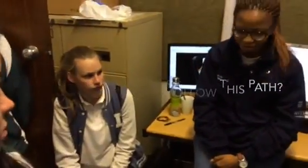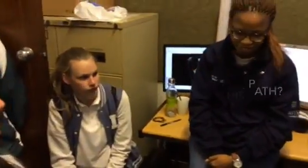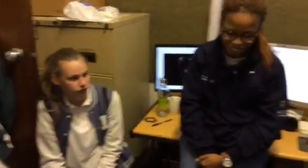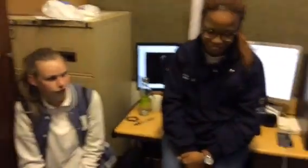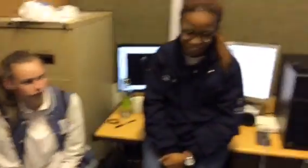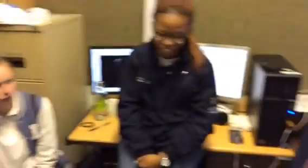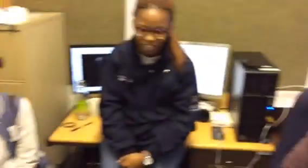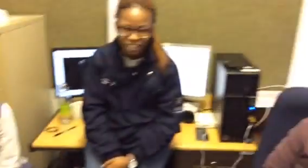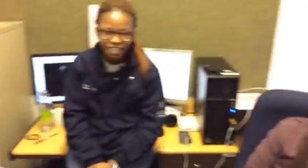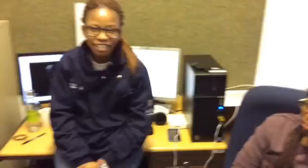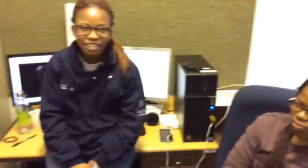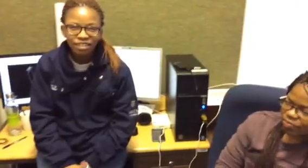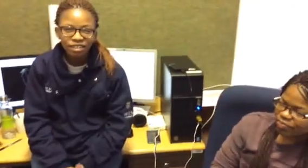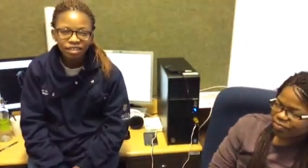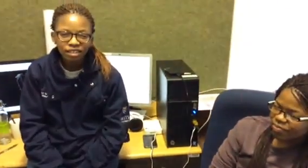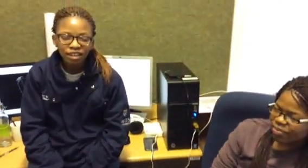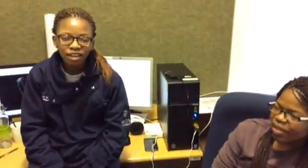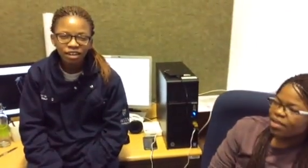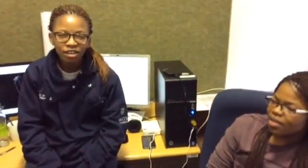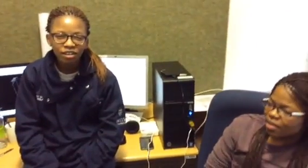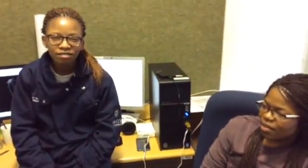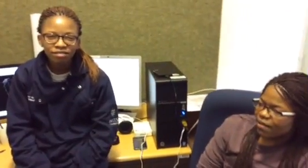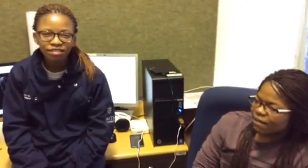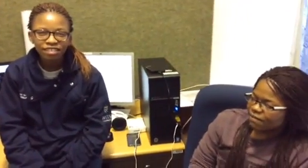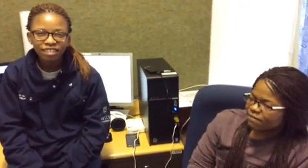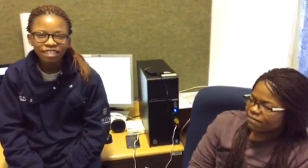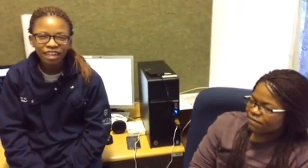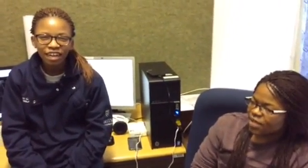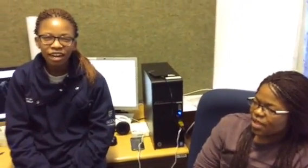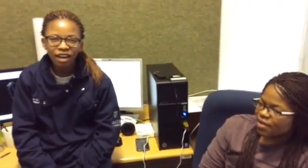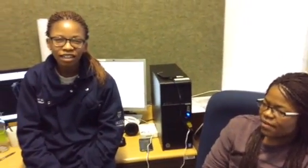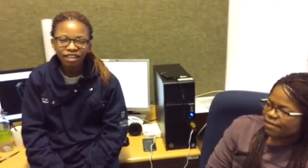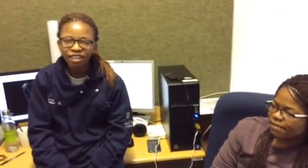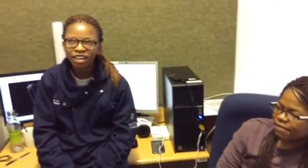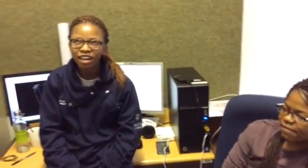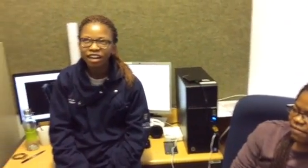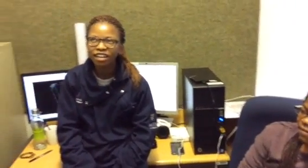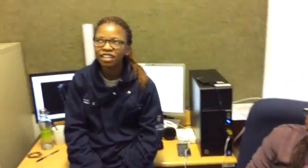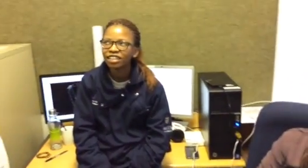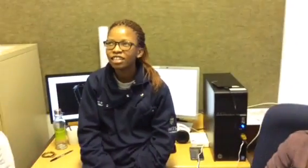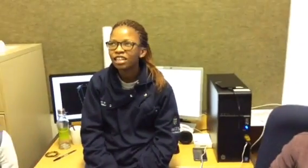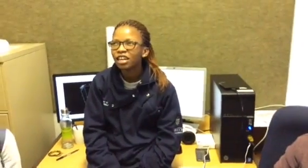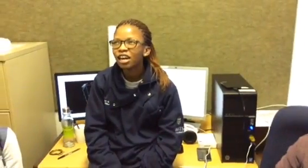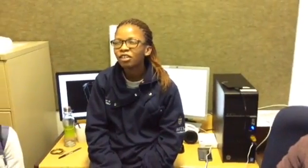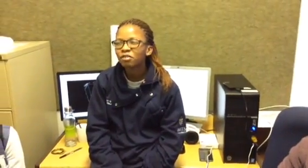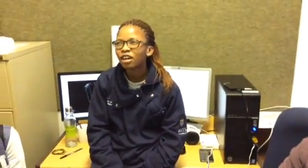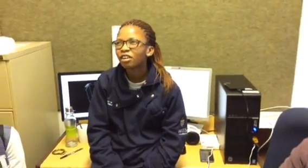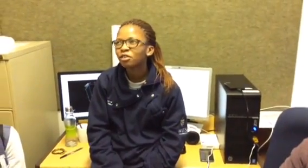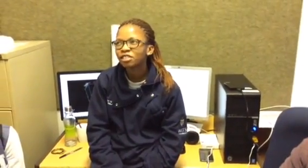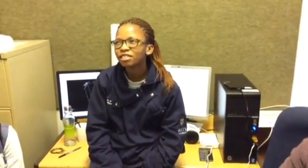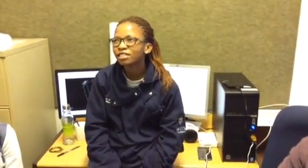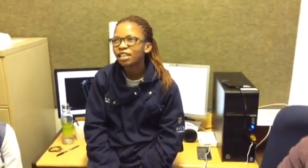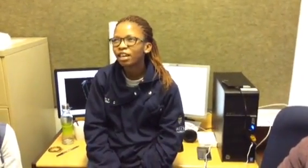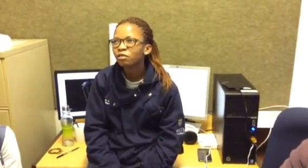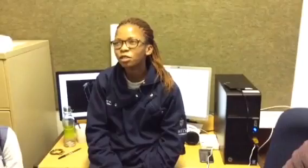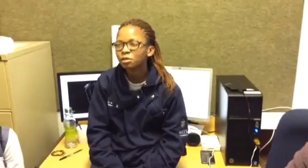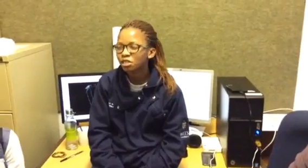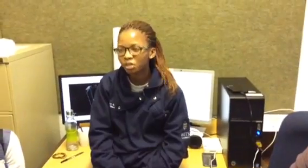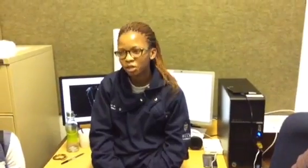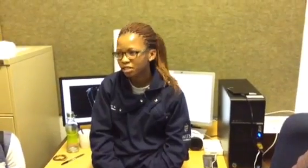was it always something you grew up with a love of rocks or i i think uh i always say i've always been an earth